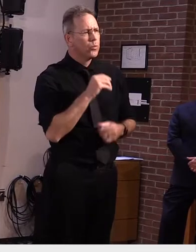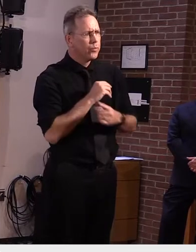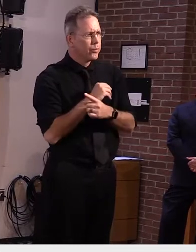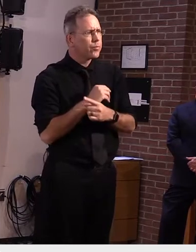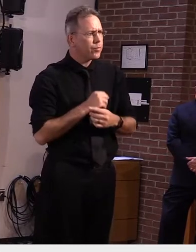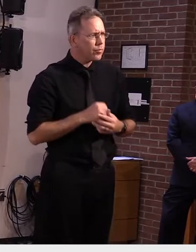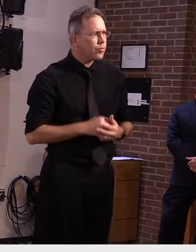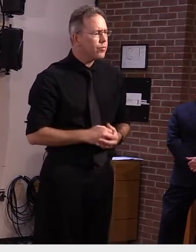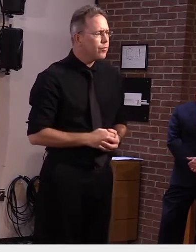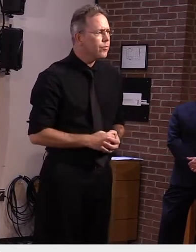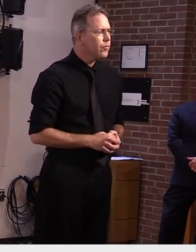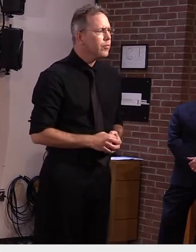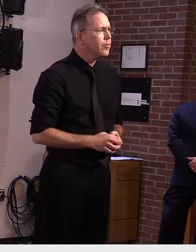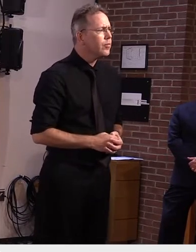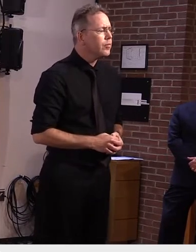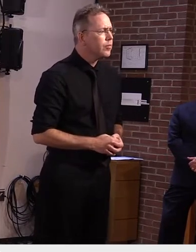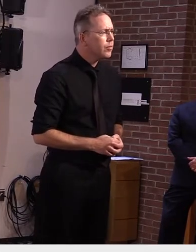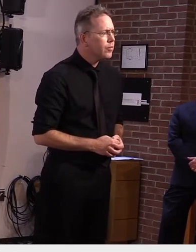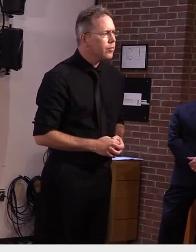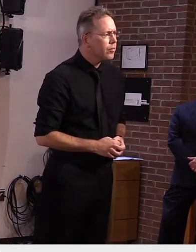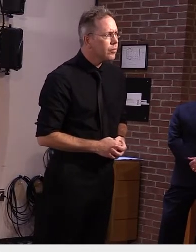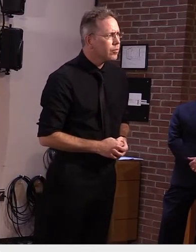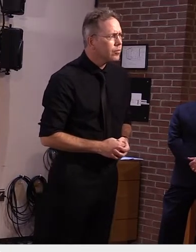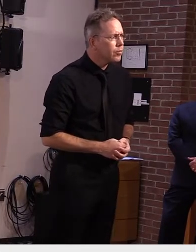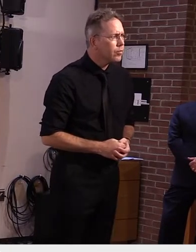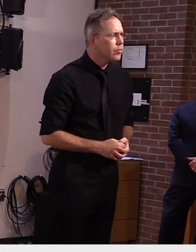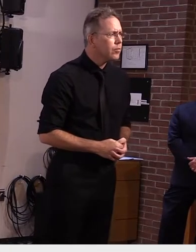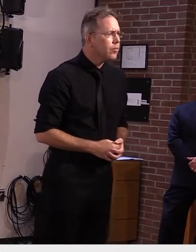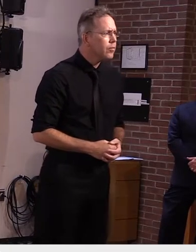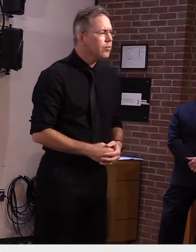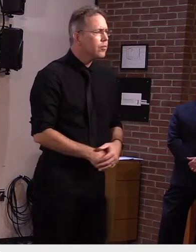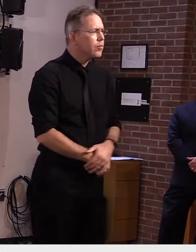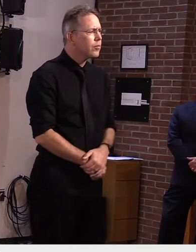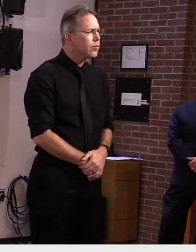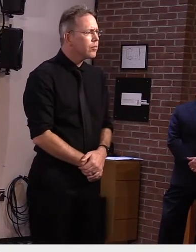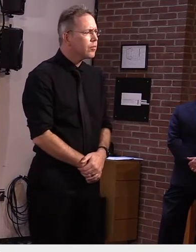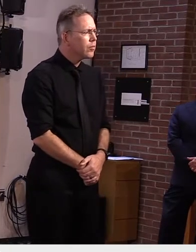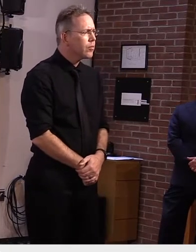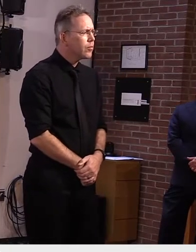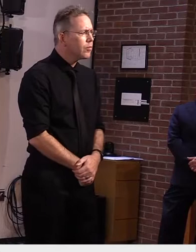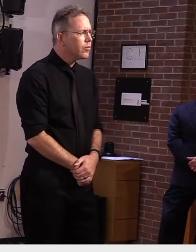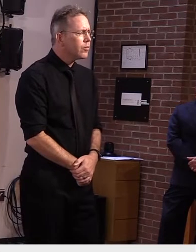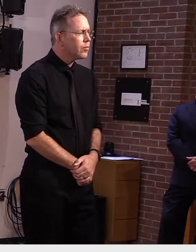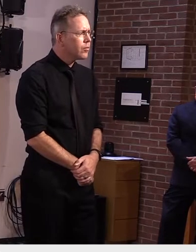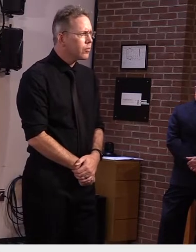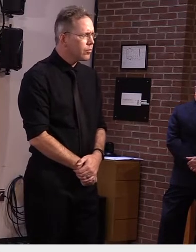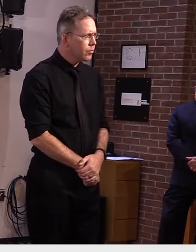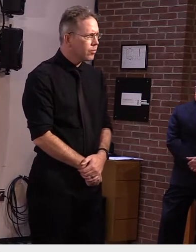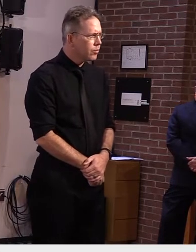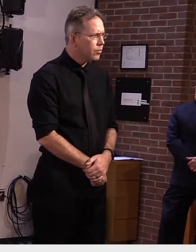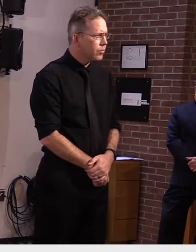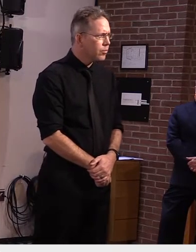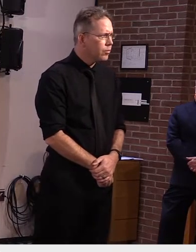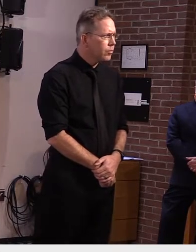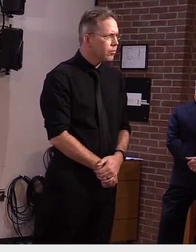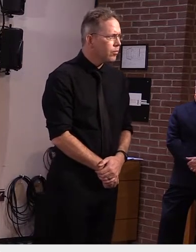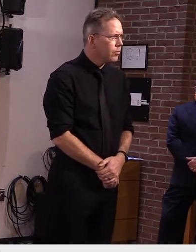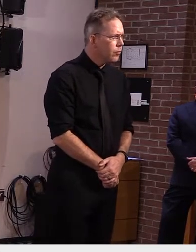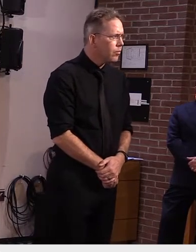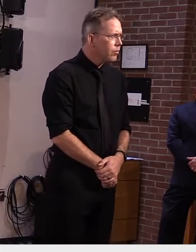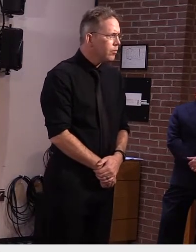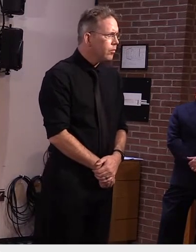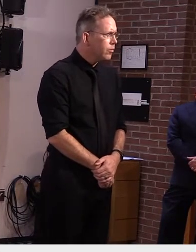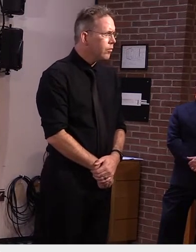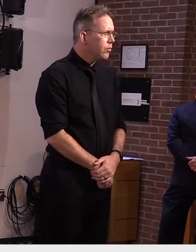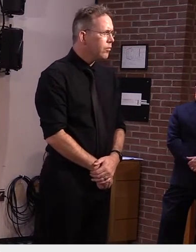that the current increase in cases still needs uh you still feel like you have capacity to do adequate contact tracing um how